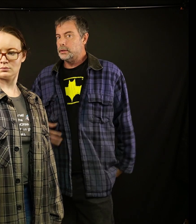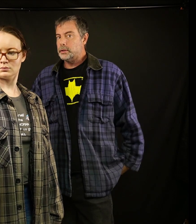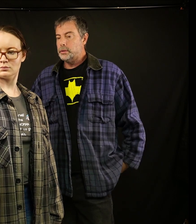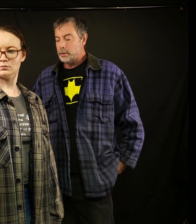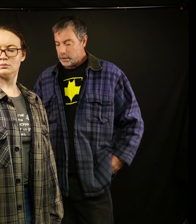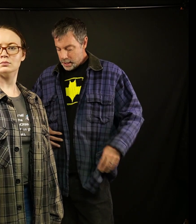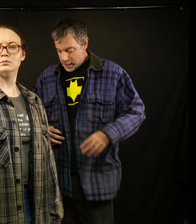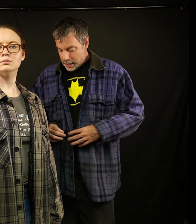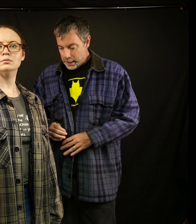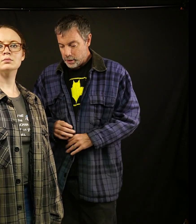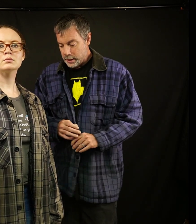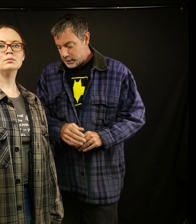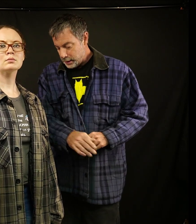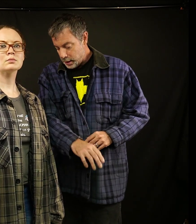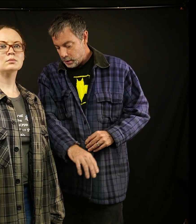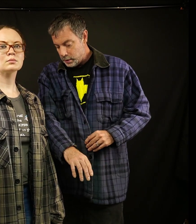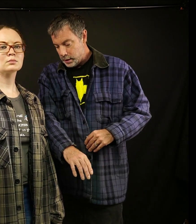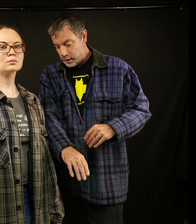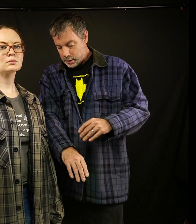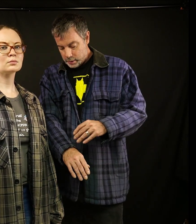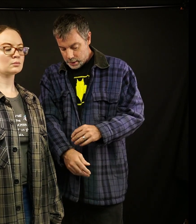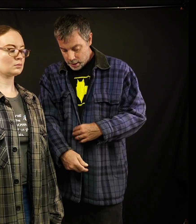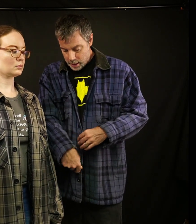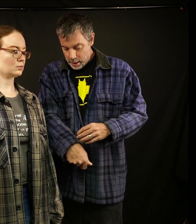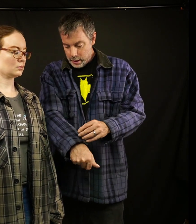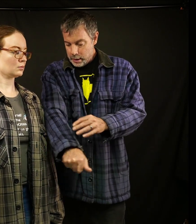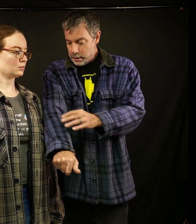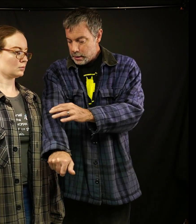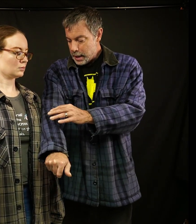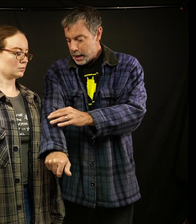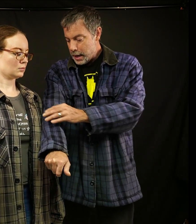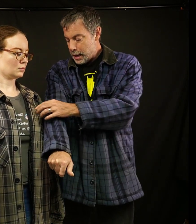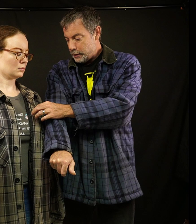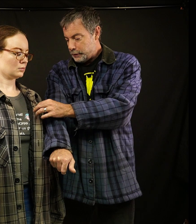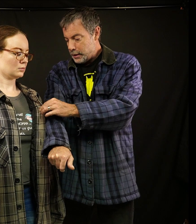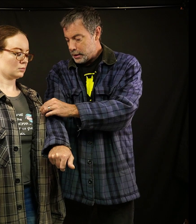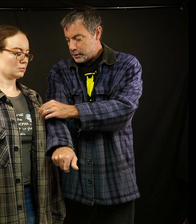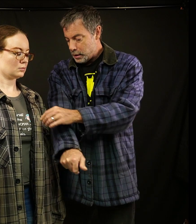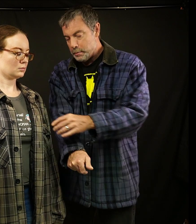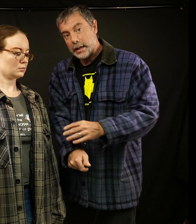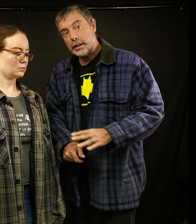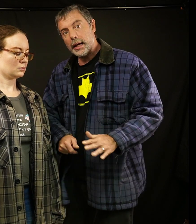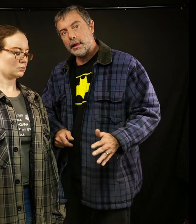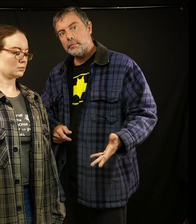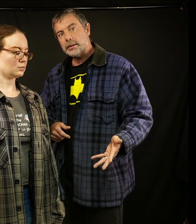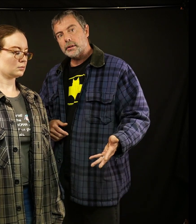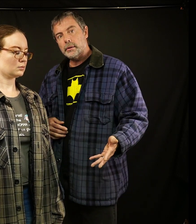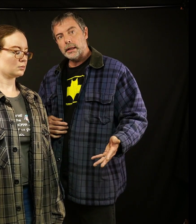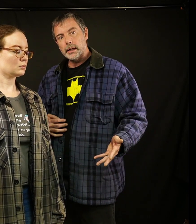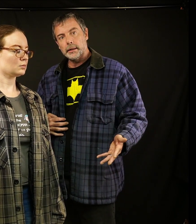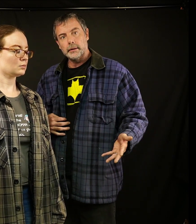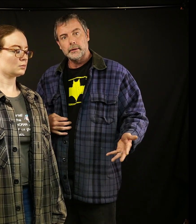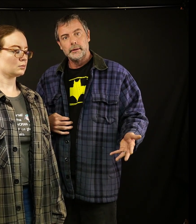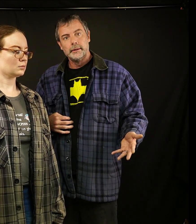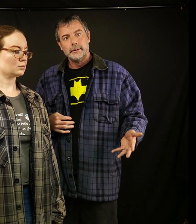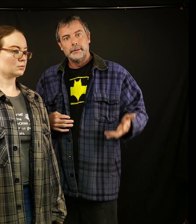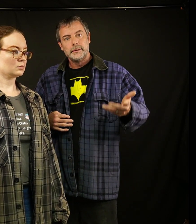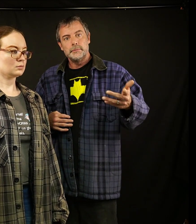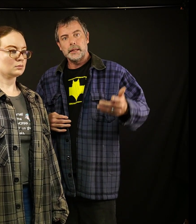look cool and you can still you know have some matching elements going on here to make